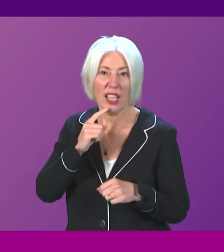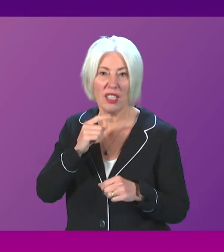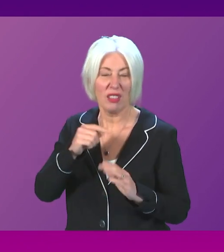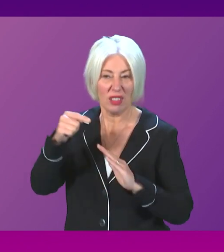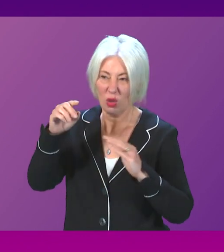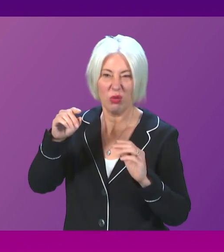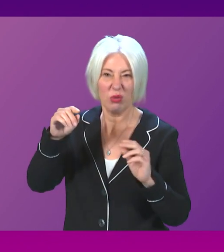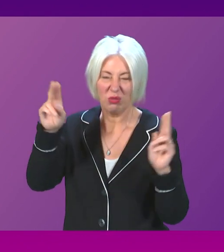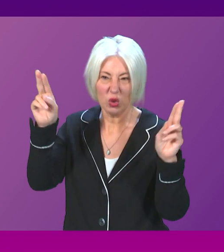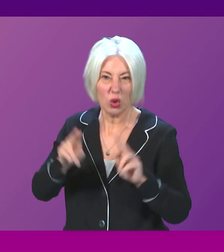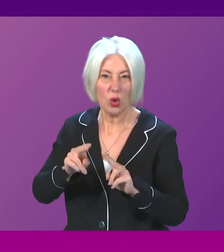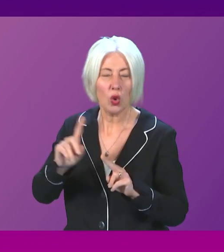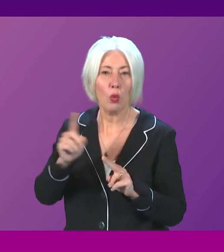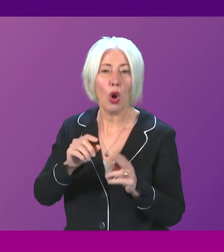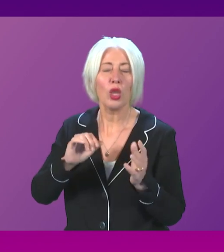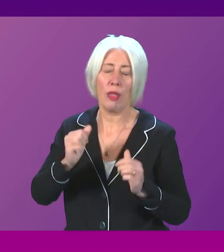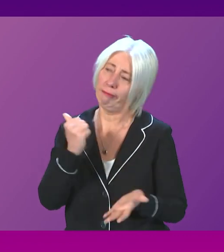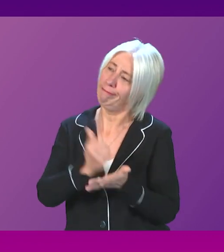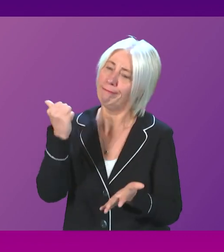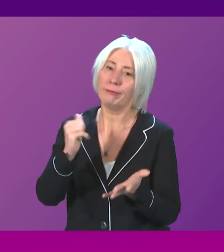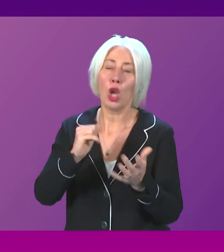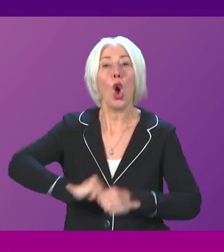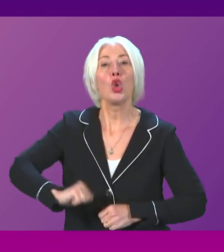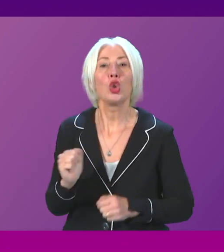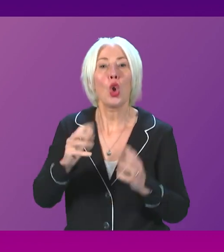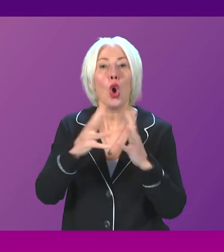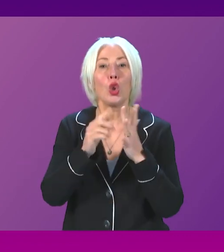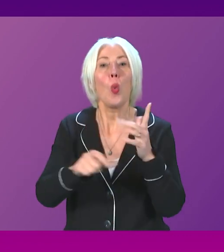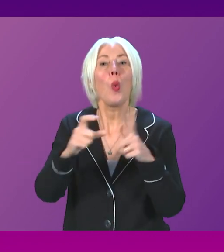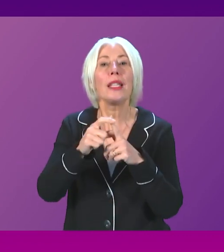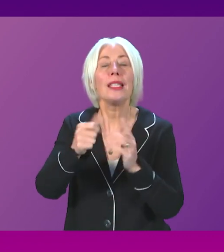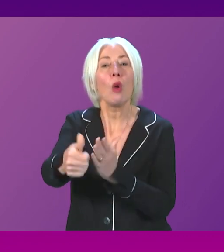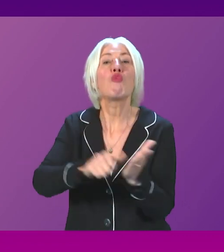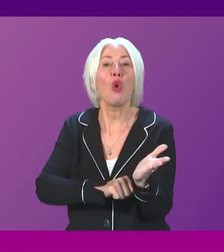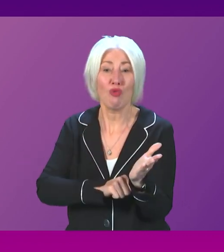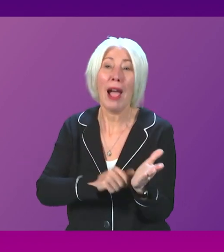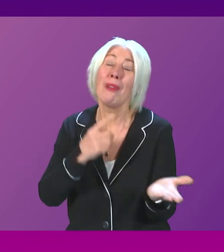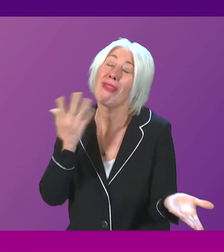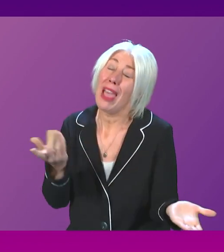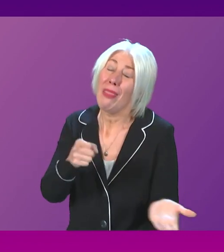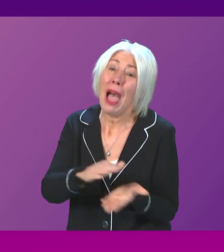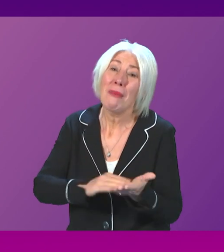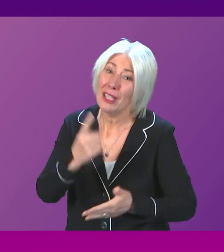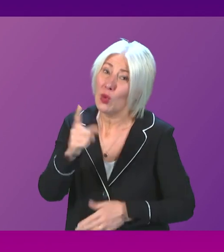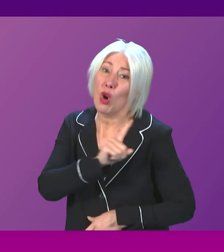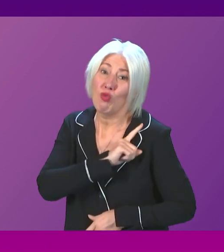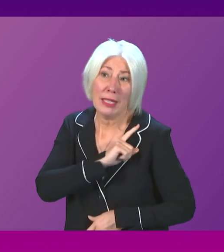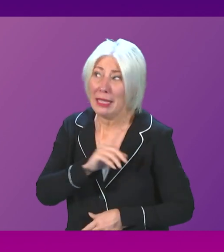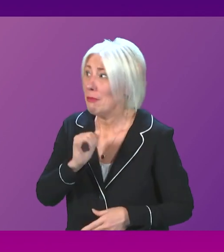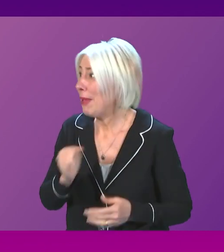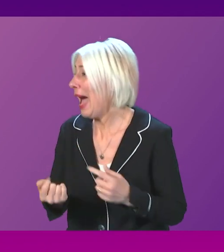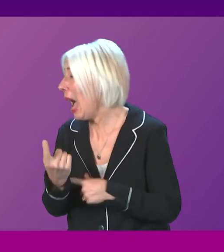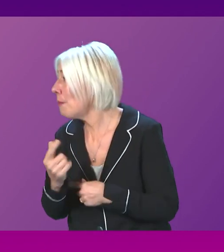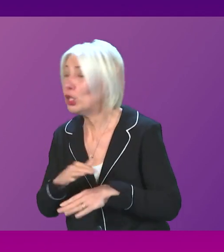the fantastic Scotland programme, then that will just count as one of many reasons why whatever might or might not